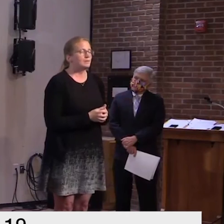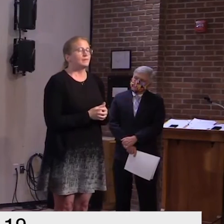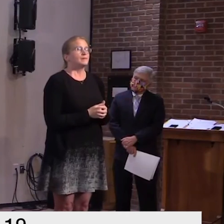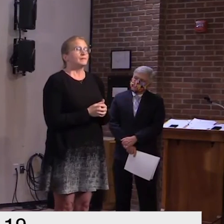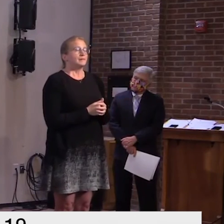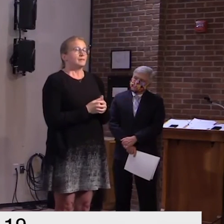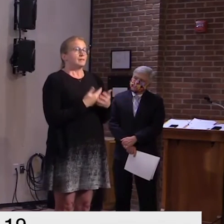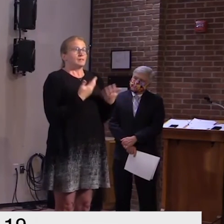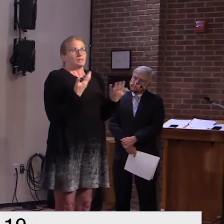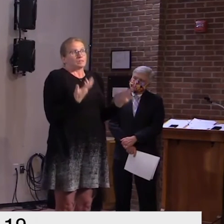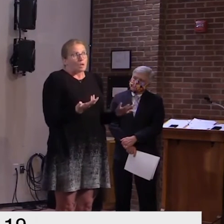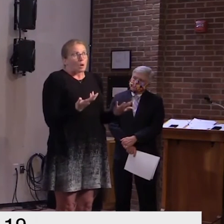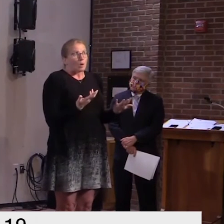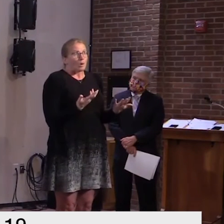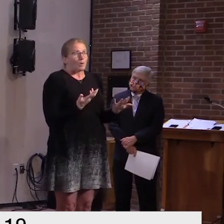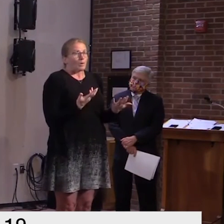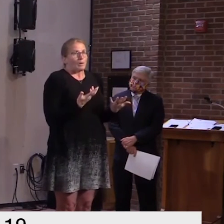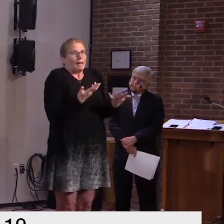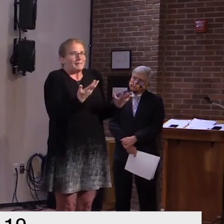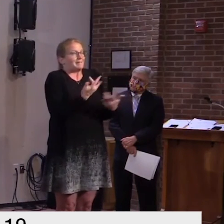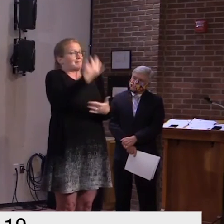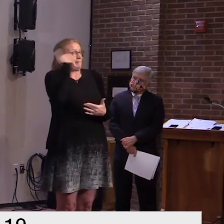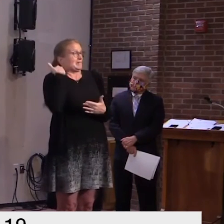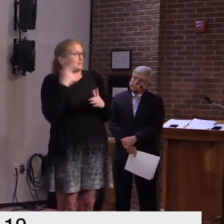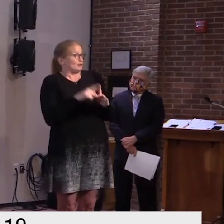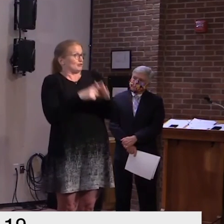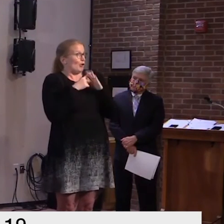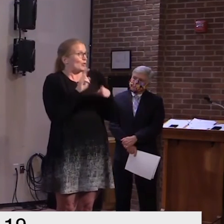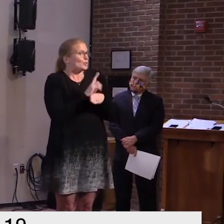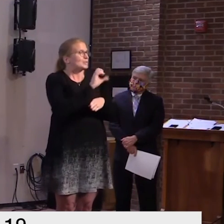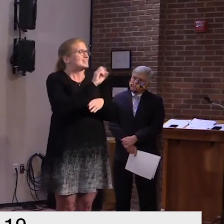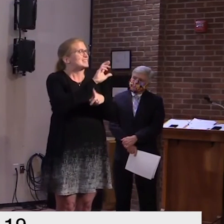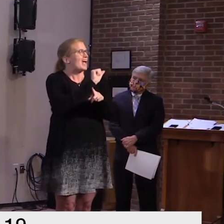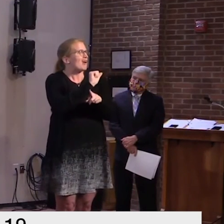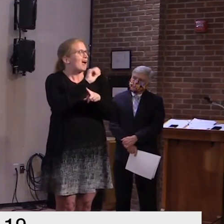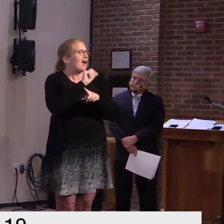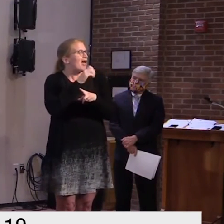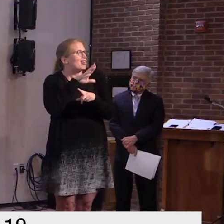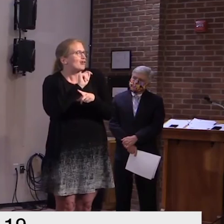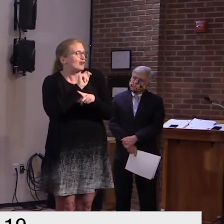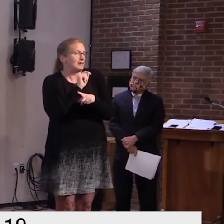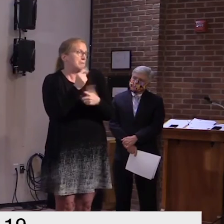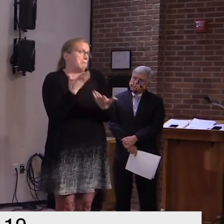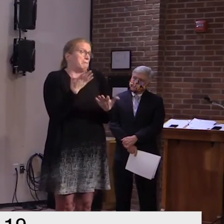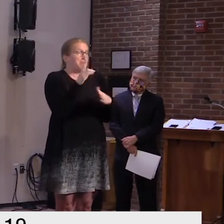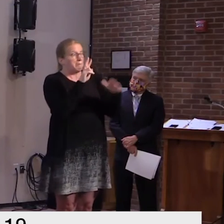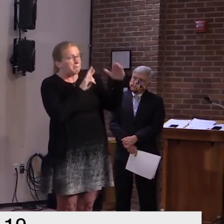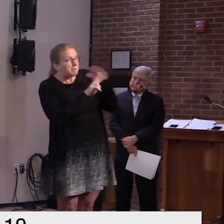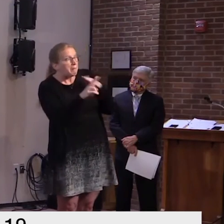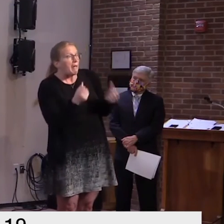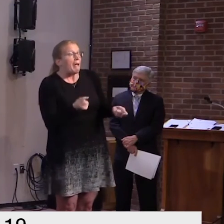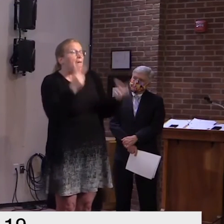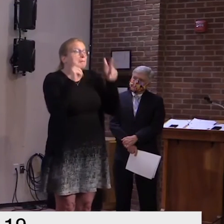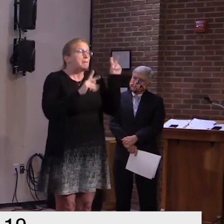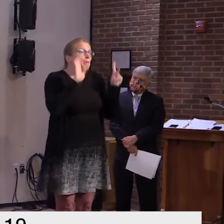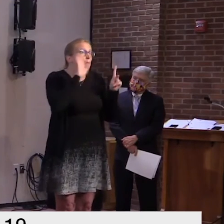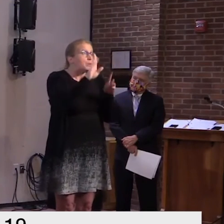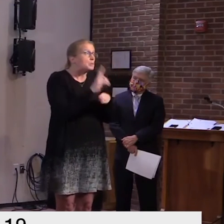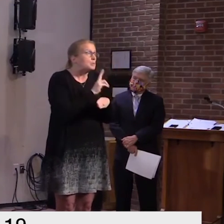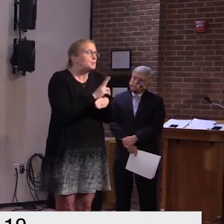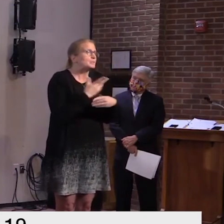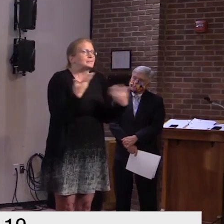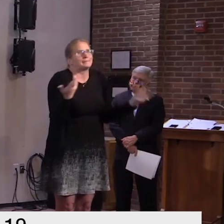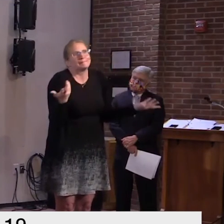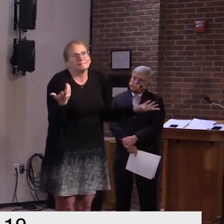i'm not sure we knew what that number would be um based on the number of people who may have returned to vermont